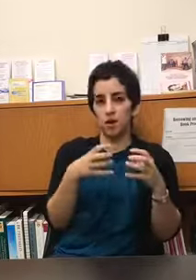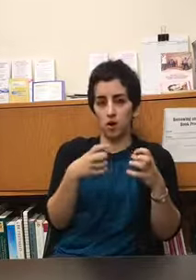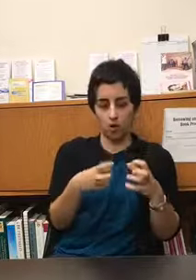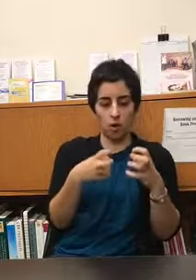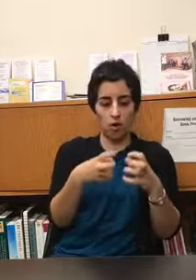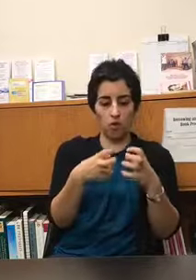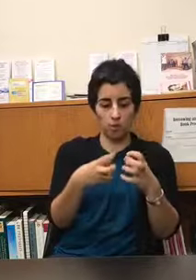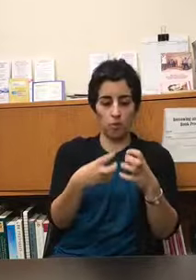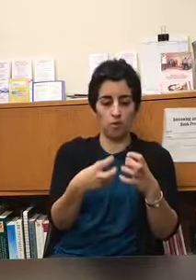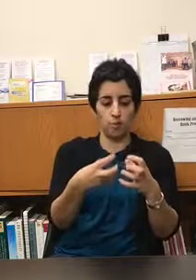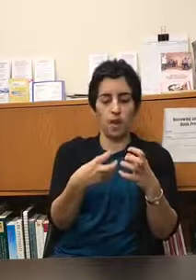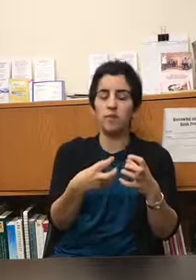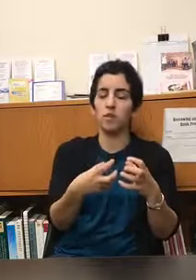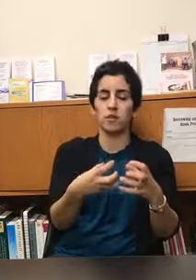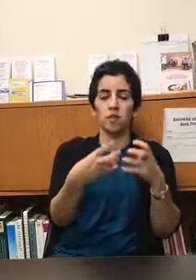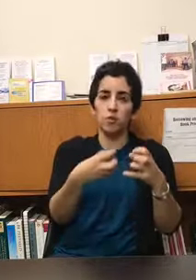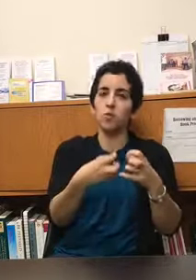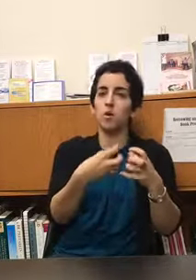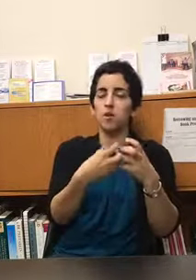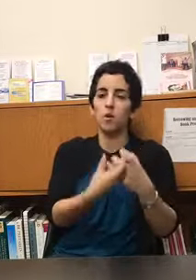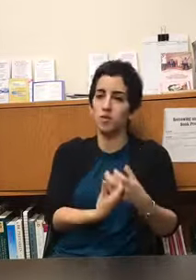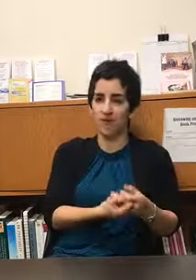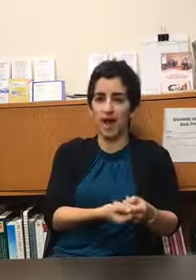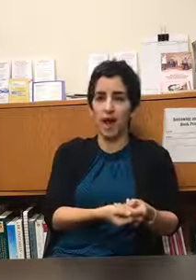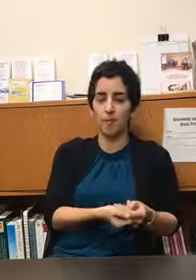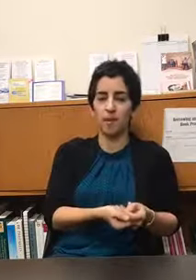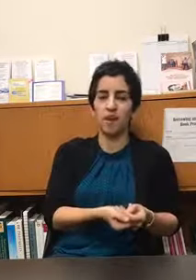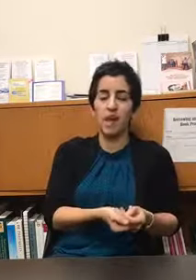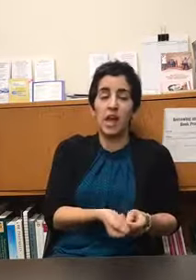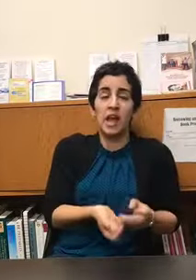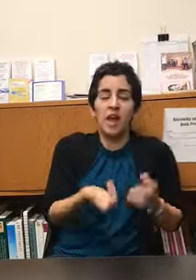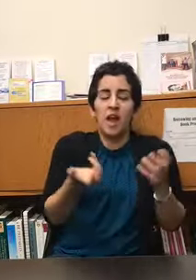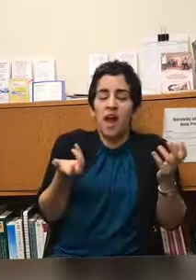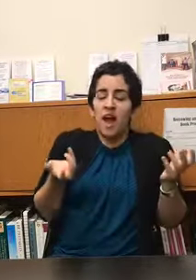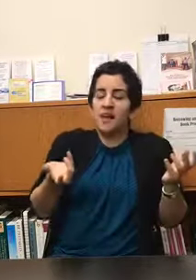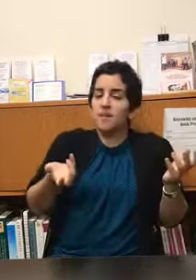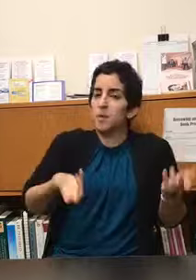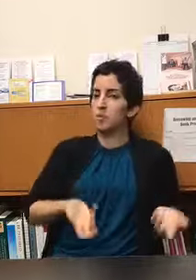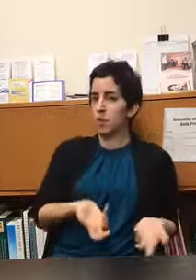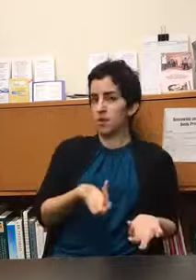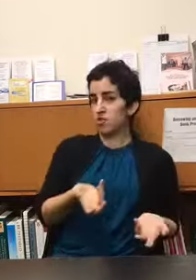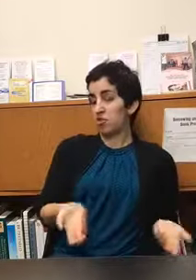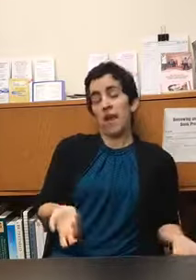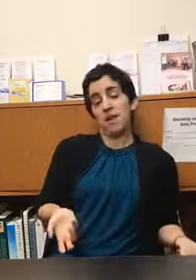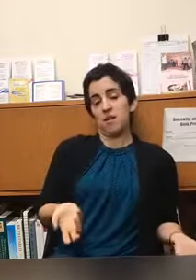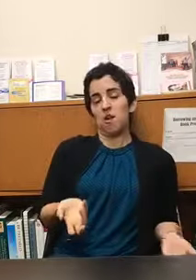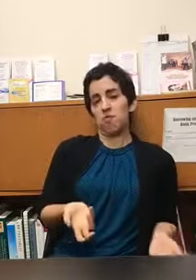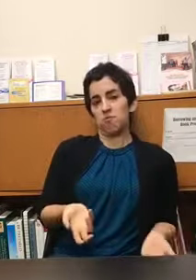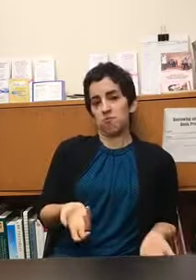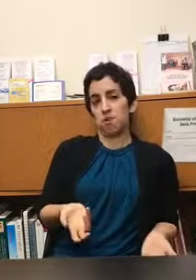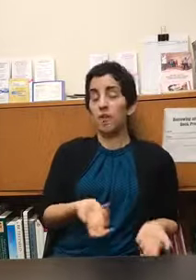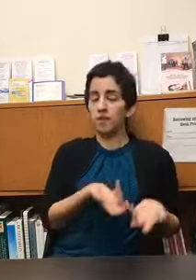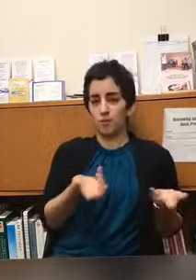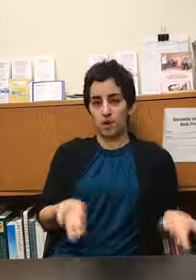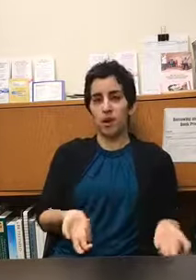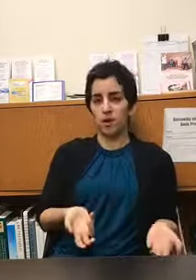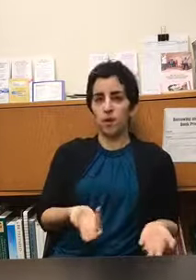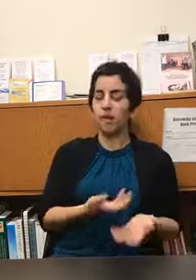all the more prevalent that you want to know what's going to happen and sometimes we can't know often we can't know in